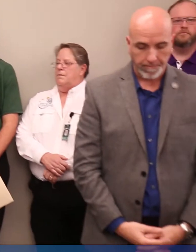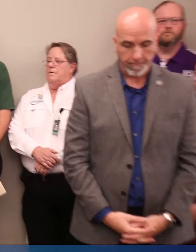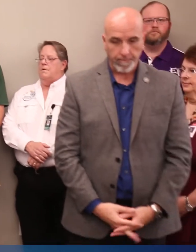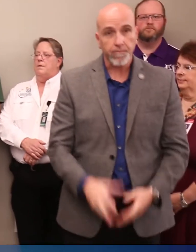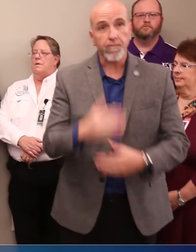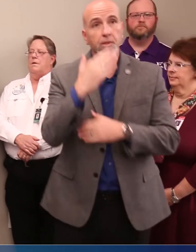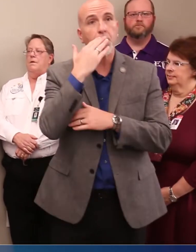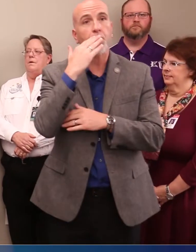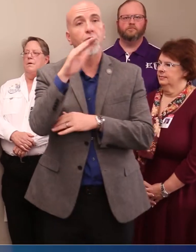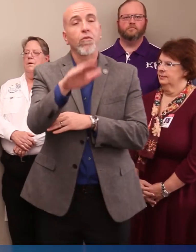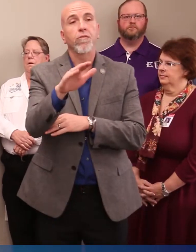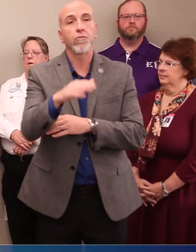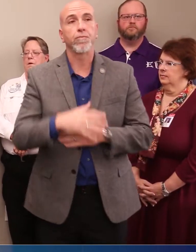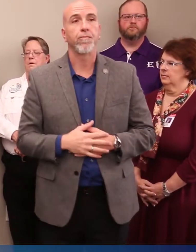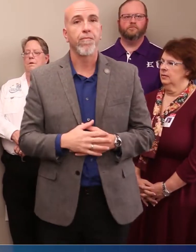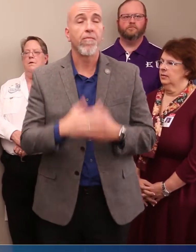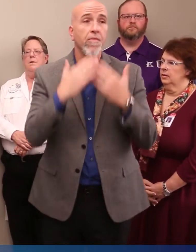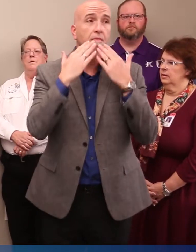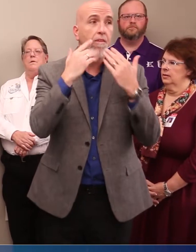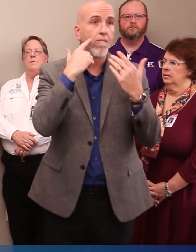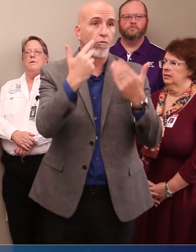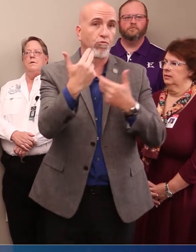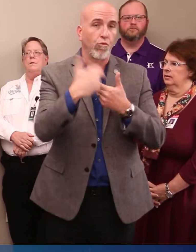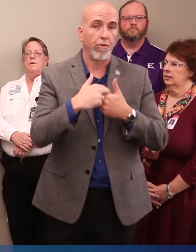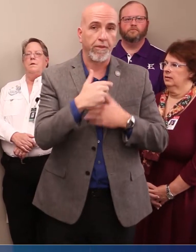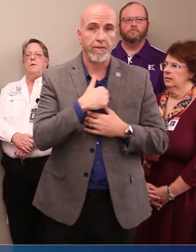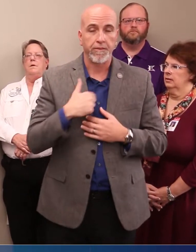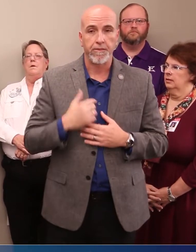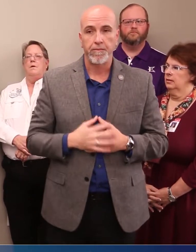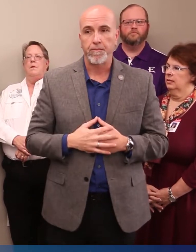Good afternoon. Thank you for joining us.